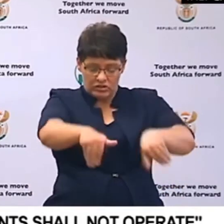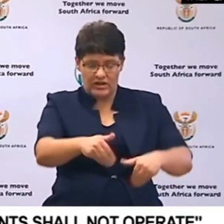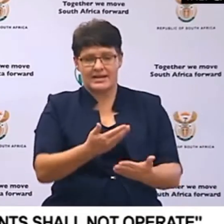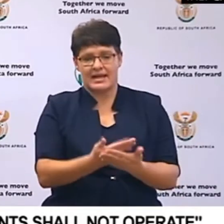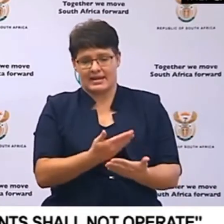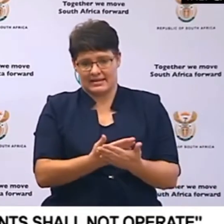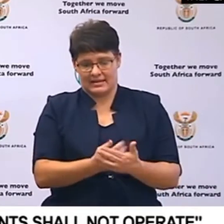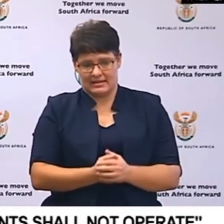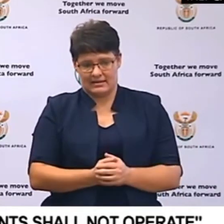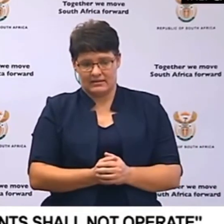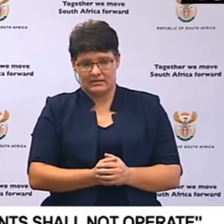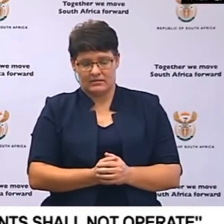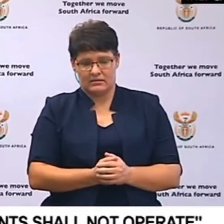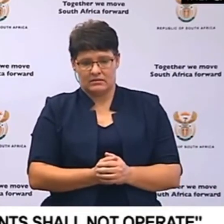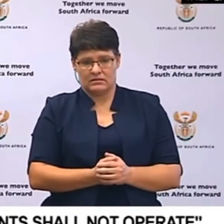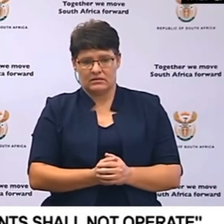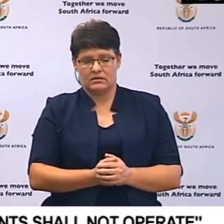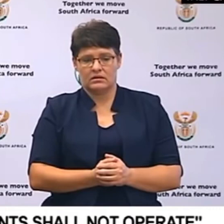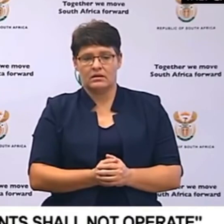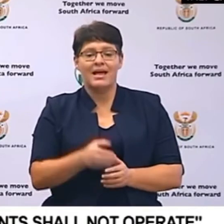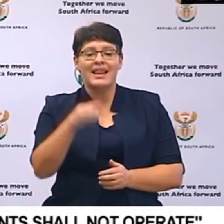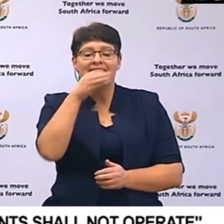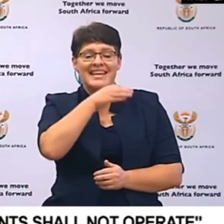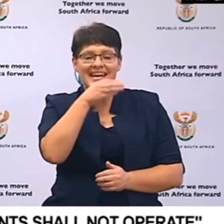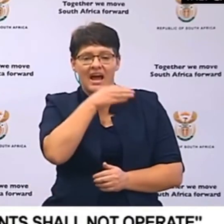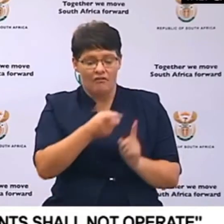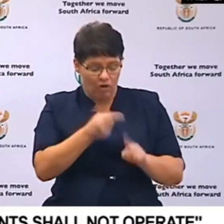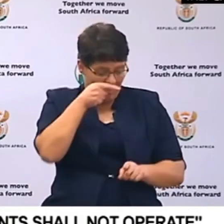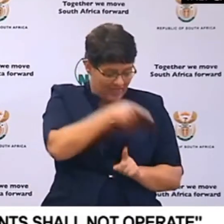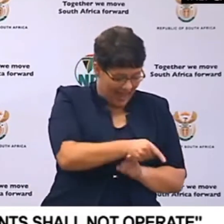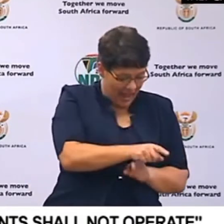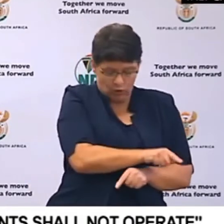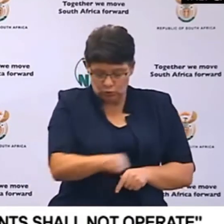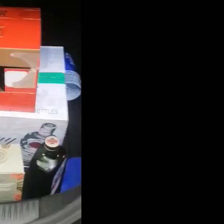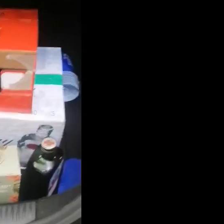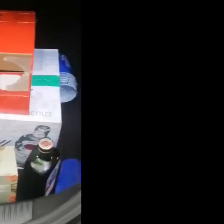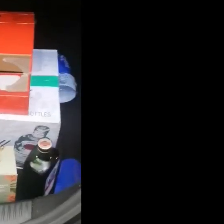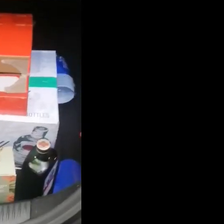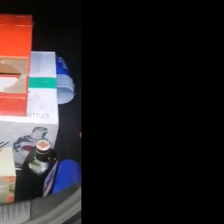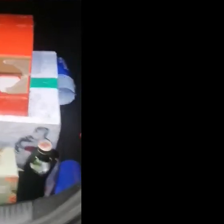there shall be no movement of the liquor from point a to point b